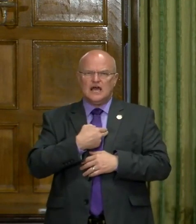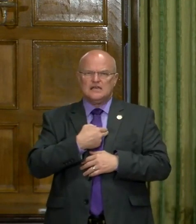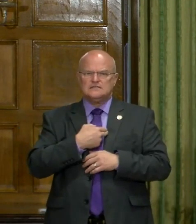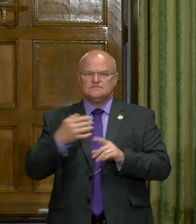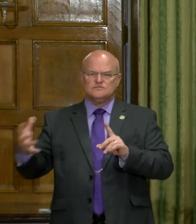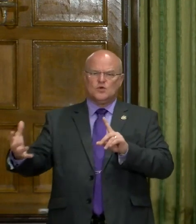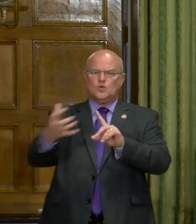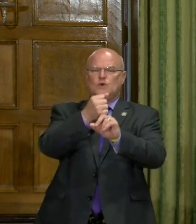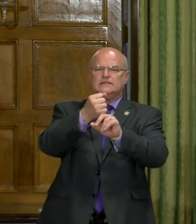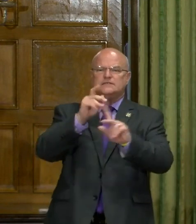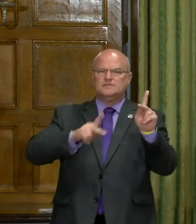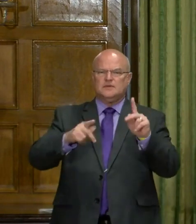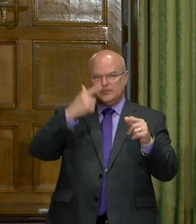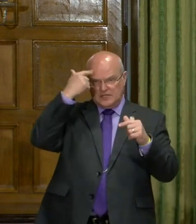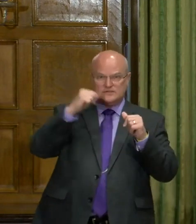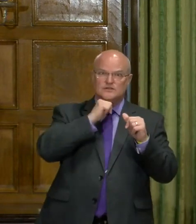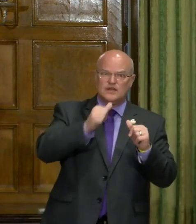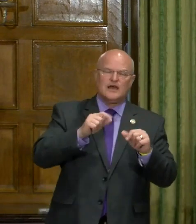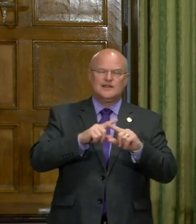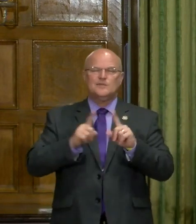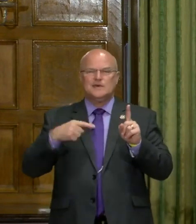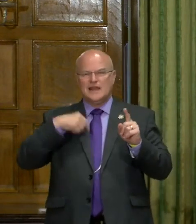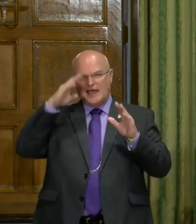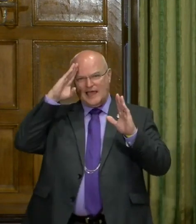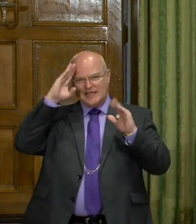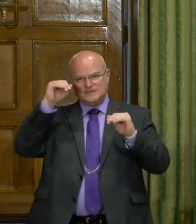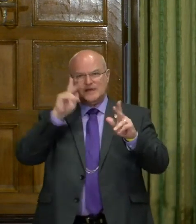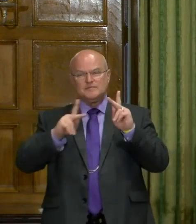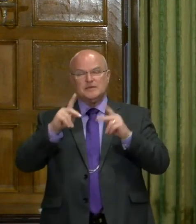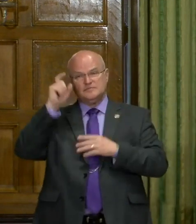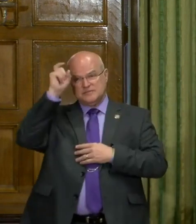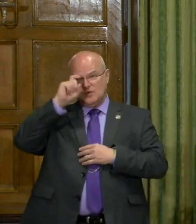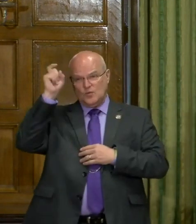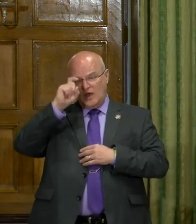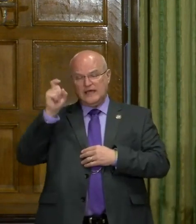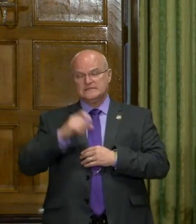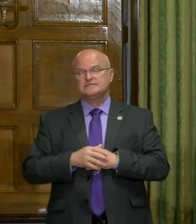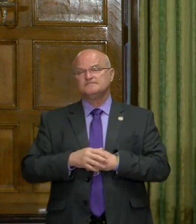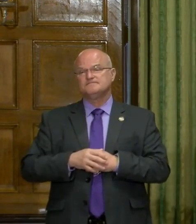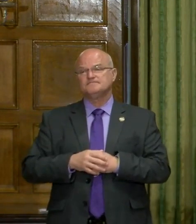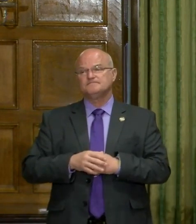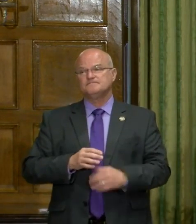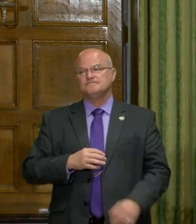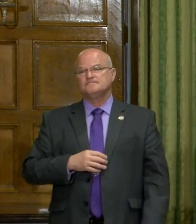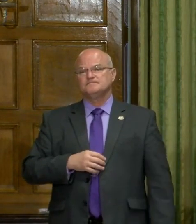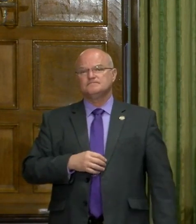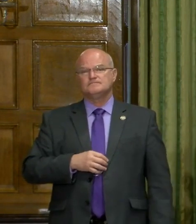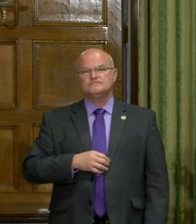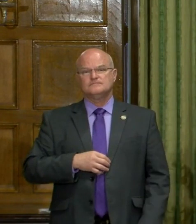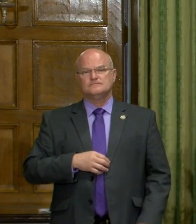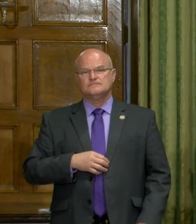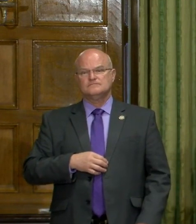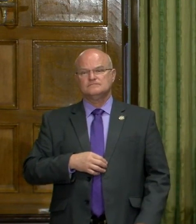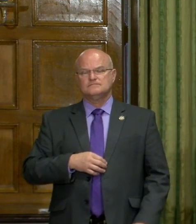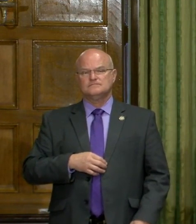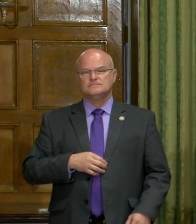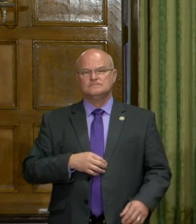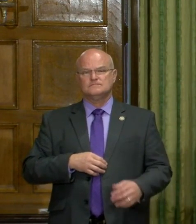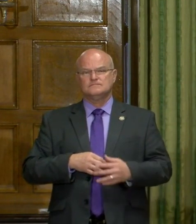arresting people because they're not. But I do expect them to be wise and prudent. Uh, on the table.